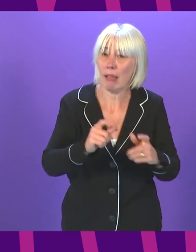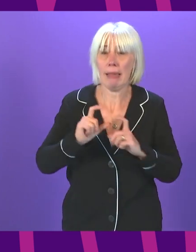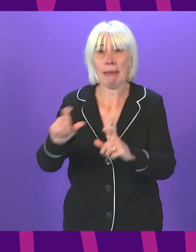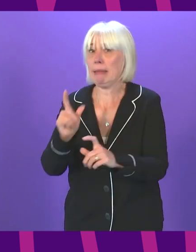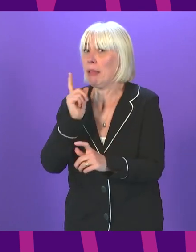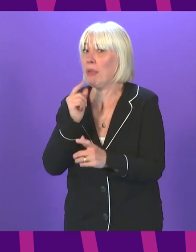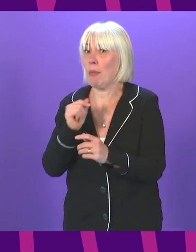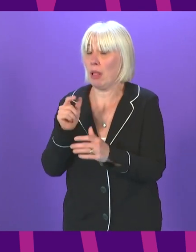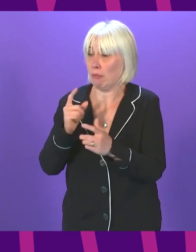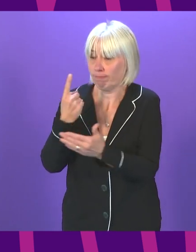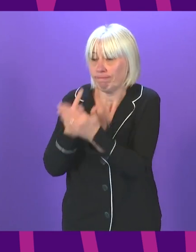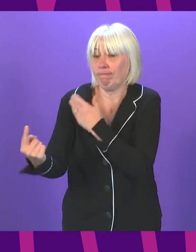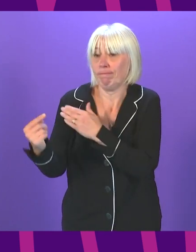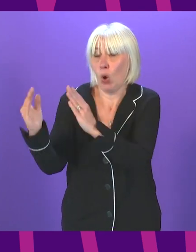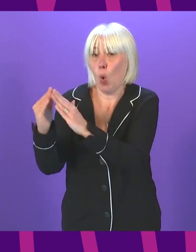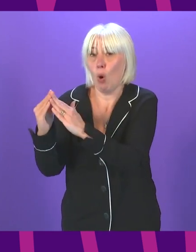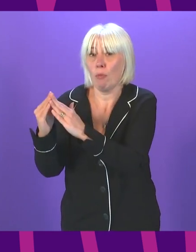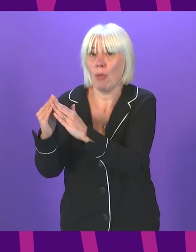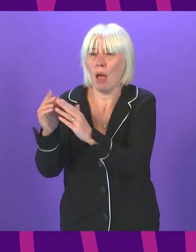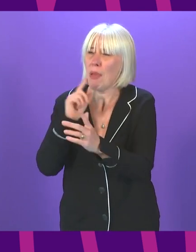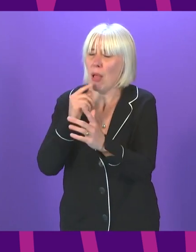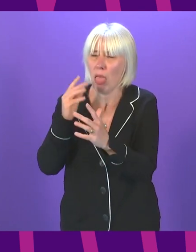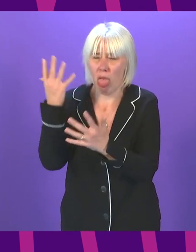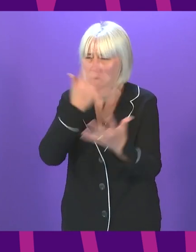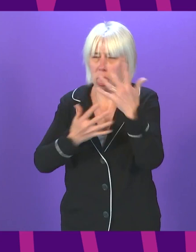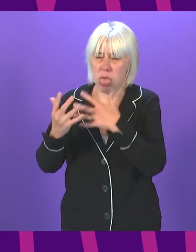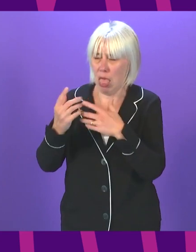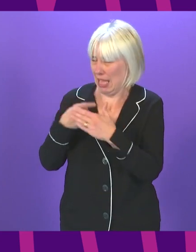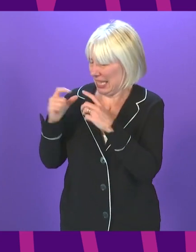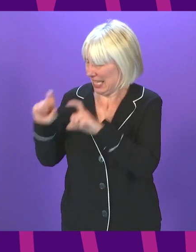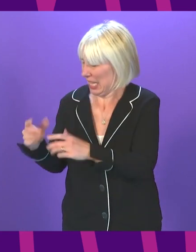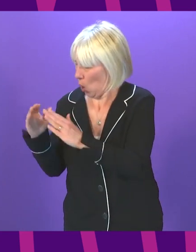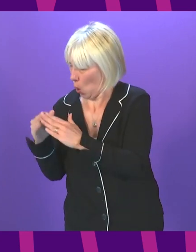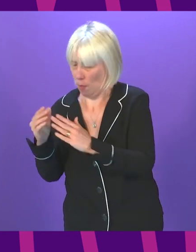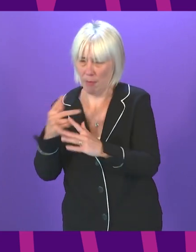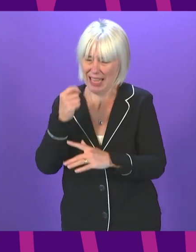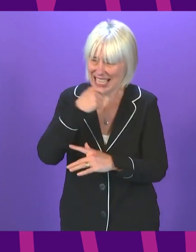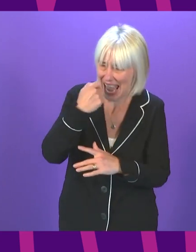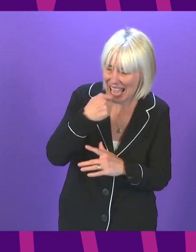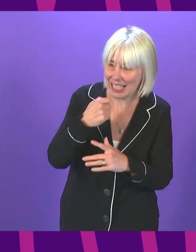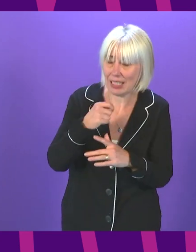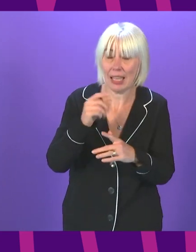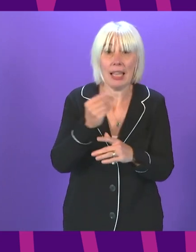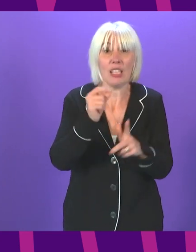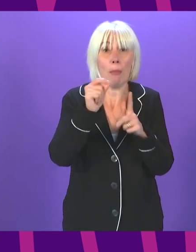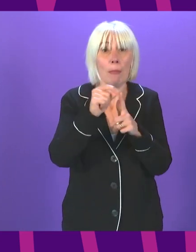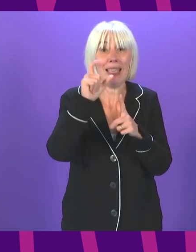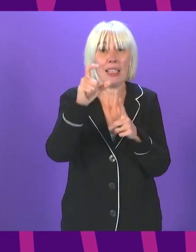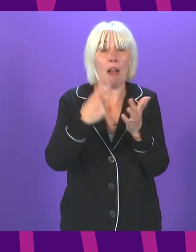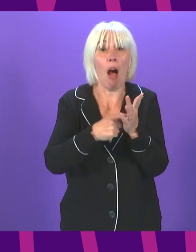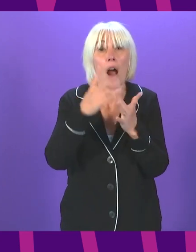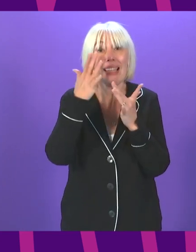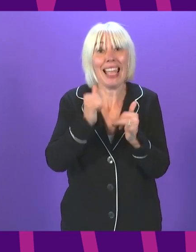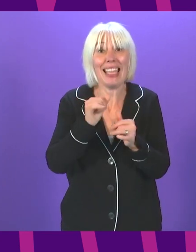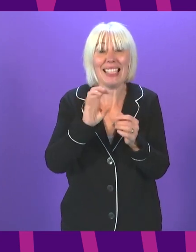And there is also widespread confusion about the quarantine and testing requirements. PCR tests are running out in some areas, and contact